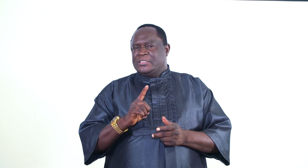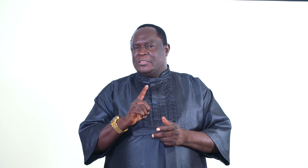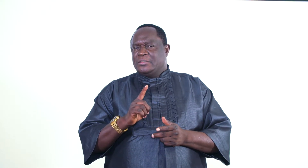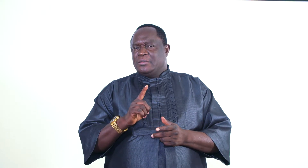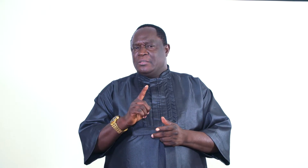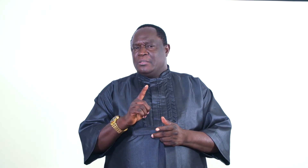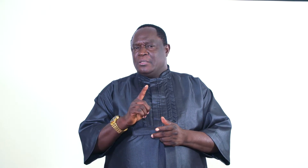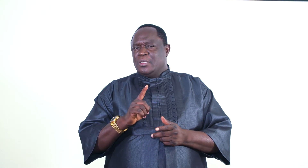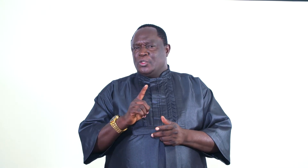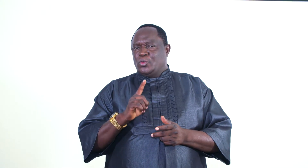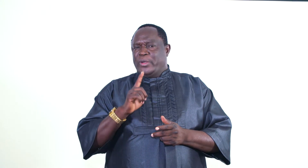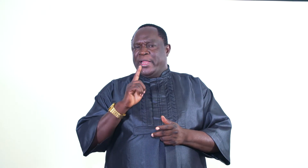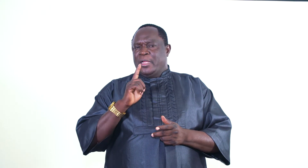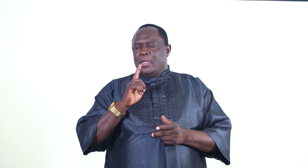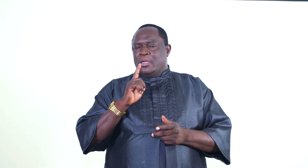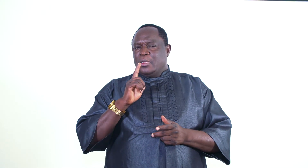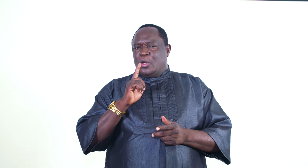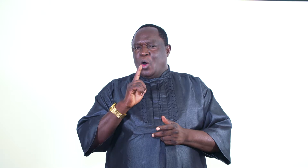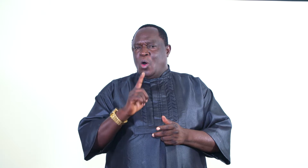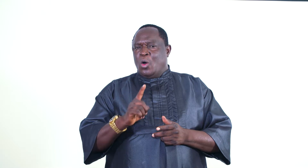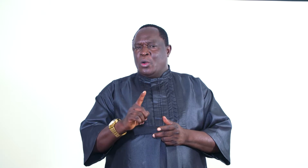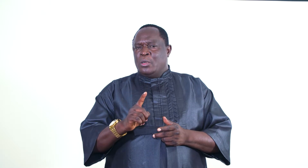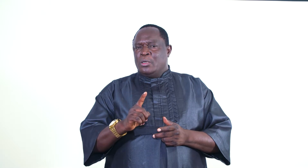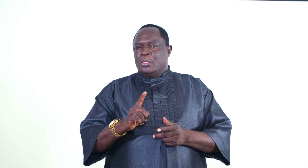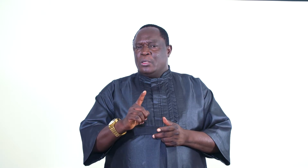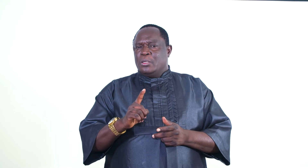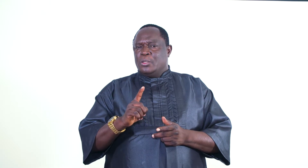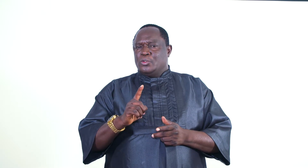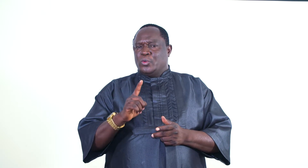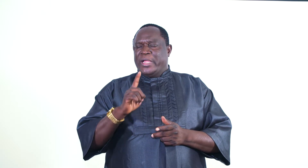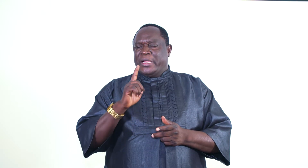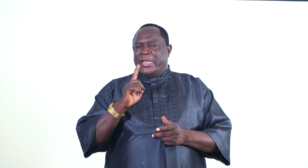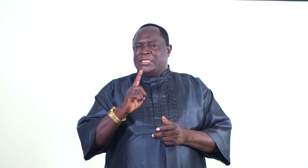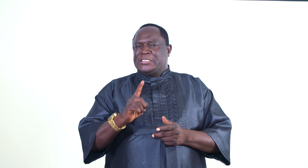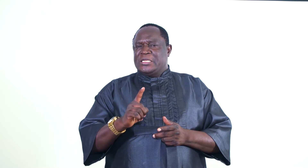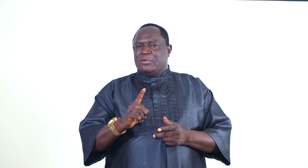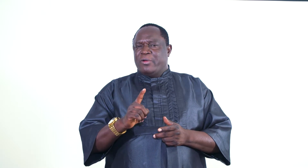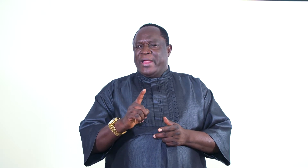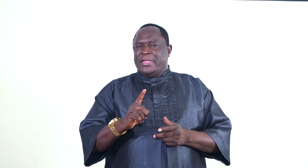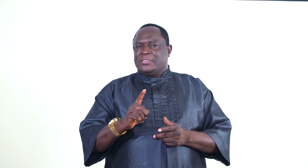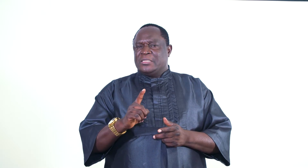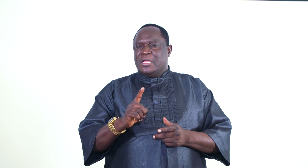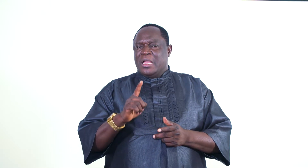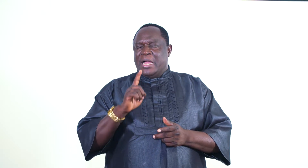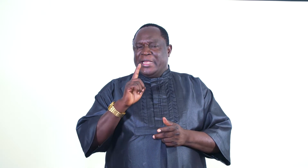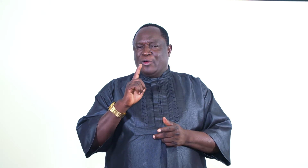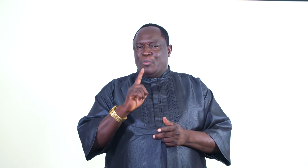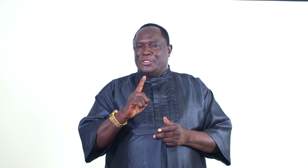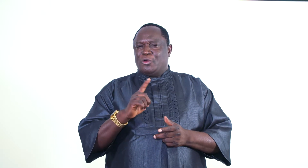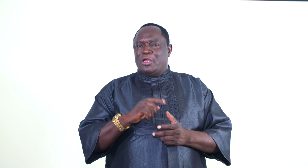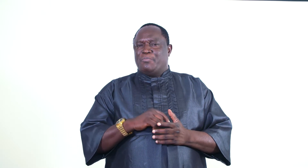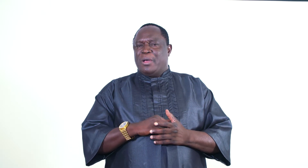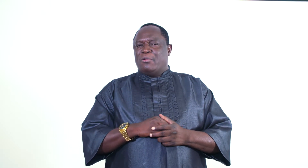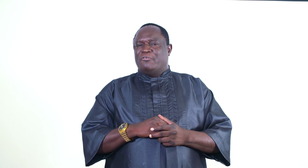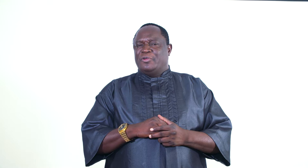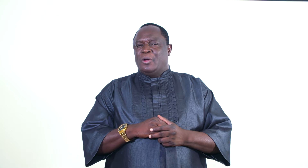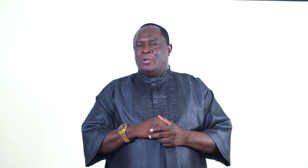to the call, to the cleansing grace, and the commissioning power of God